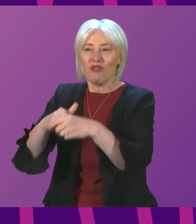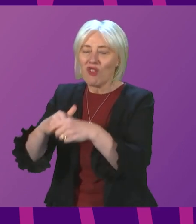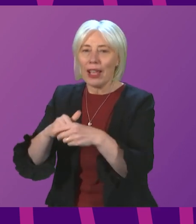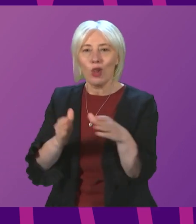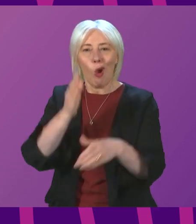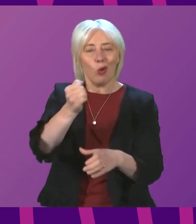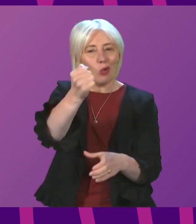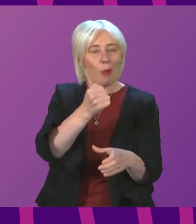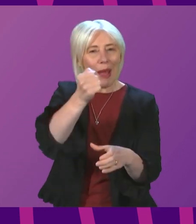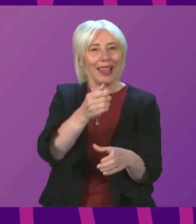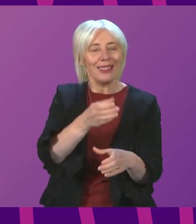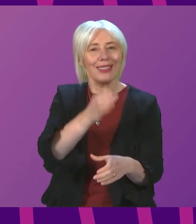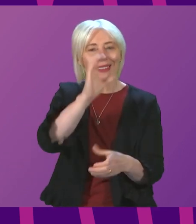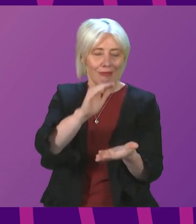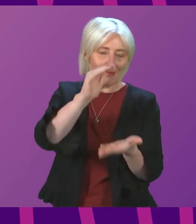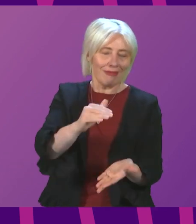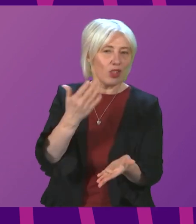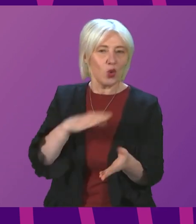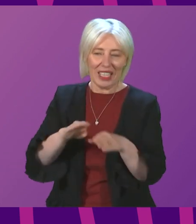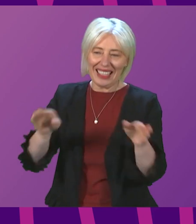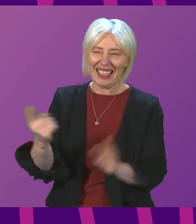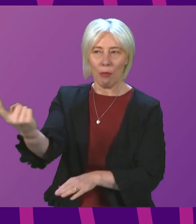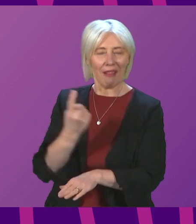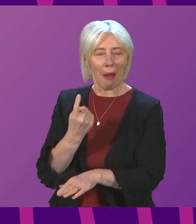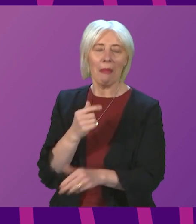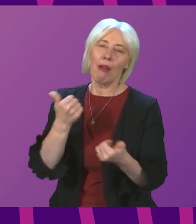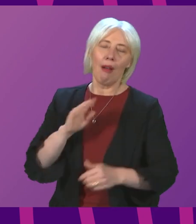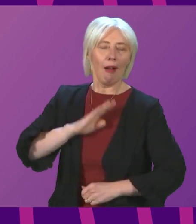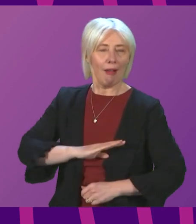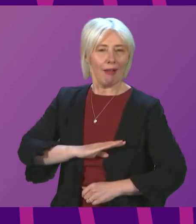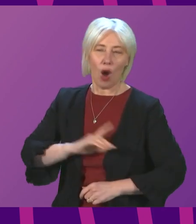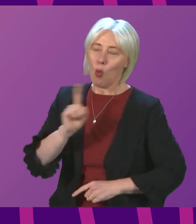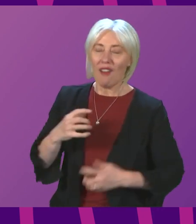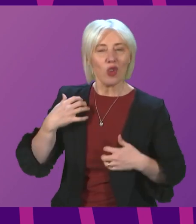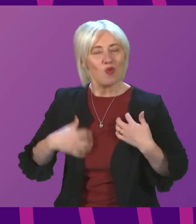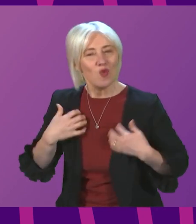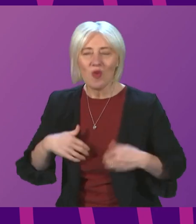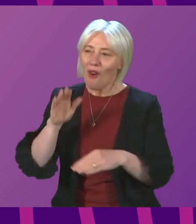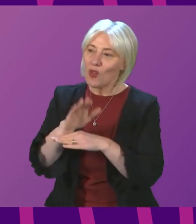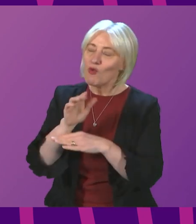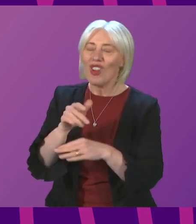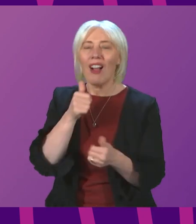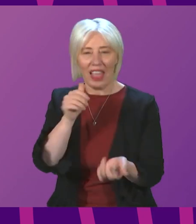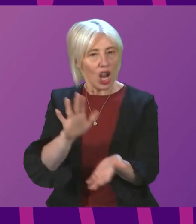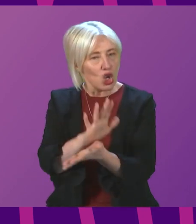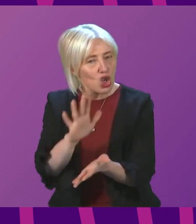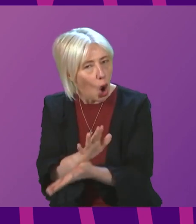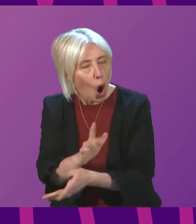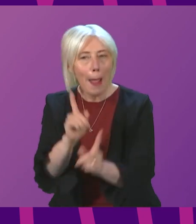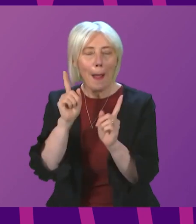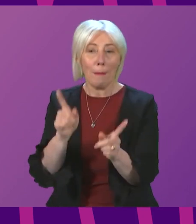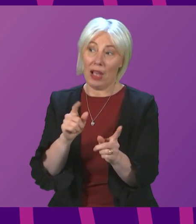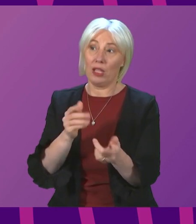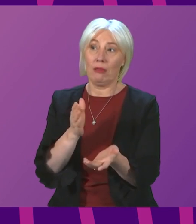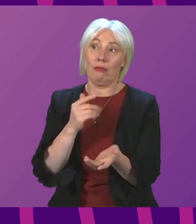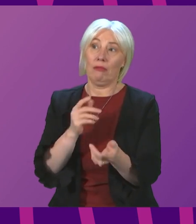pint at a bar without the need for table service. Whatever it is you are looking forward to doing again, do enjoy it and also know that in the process of